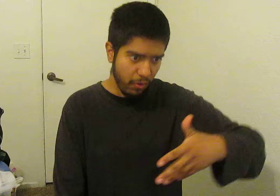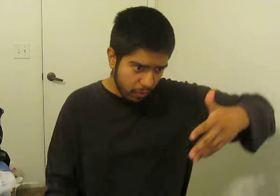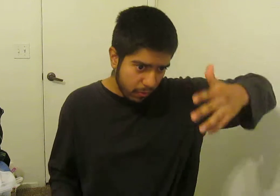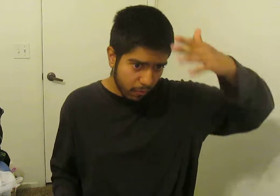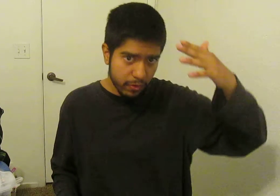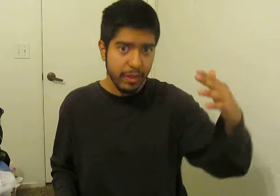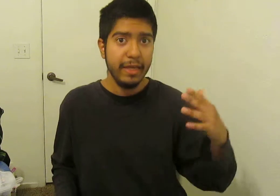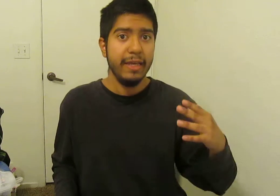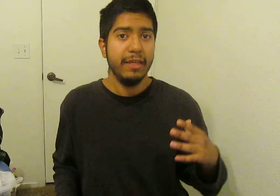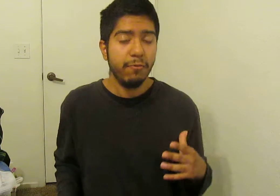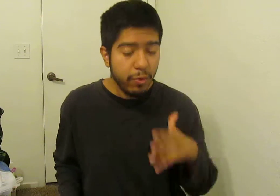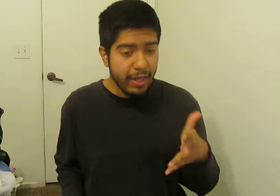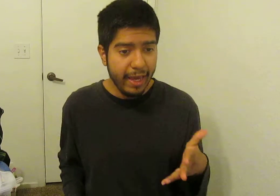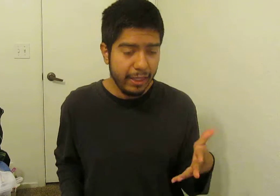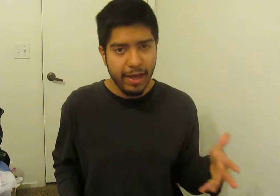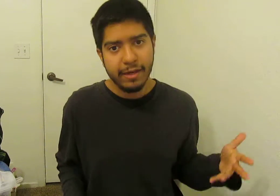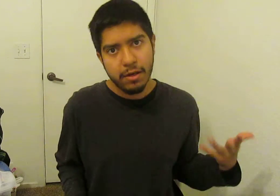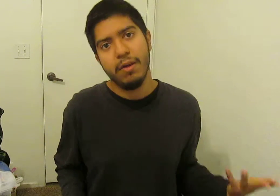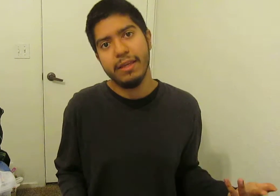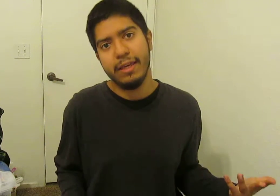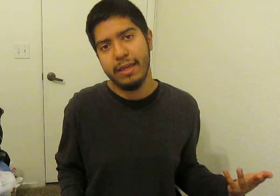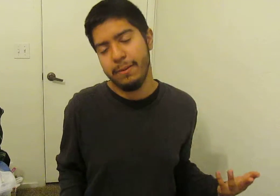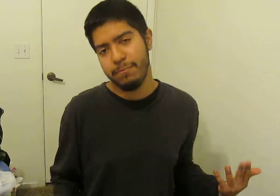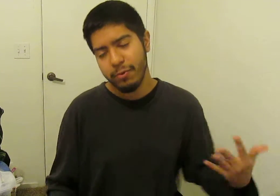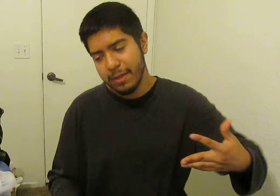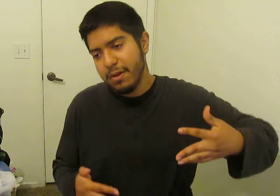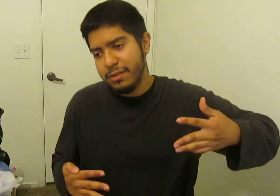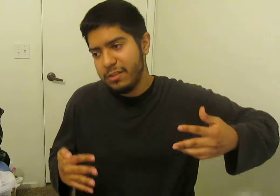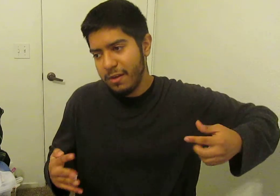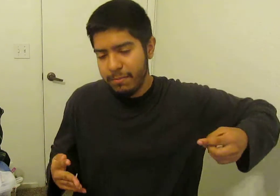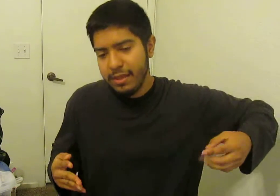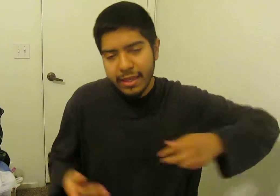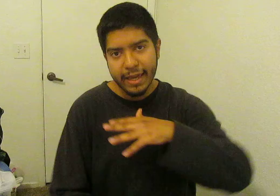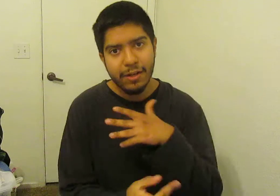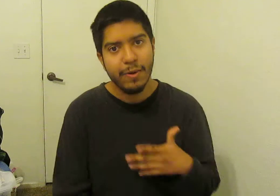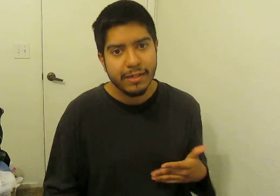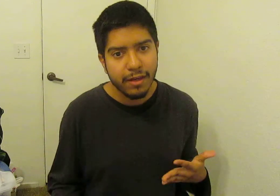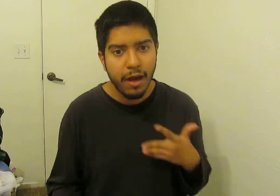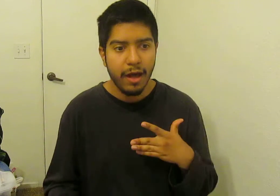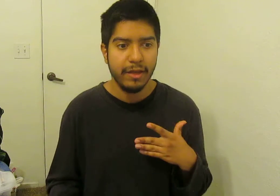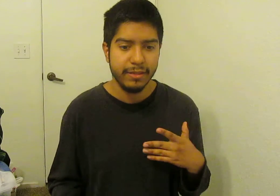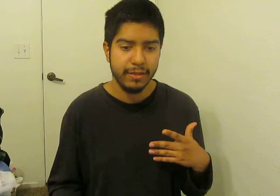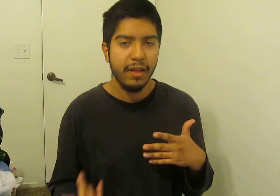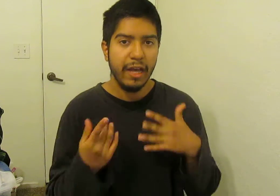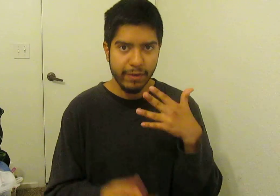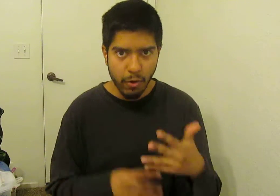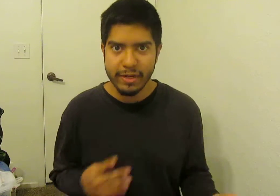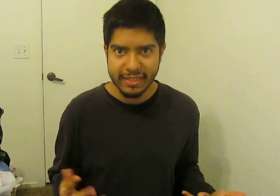Tokyo Ghoul, Rude, you had Kaneki pretty much being the indirect cause of Yamori's